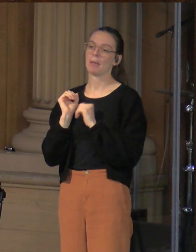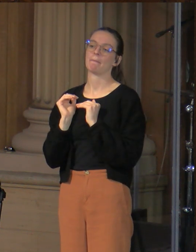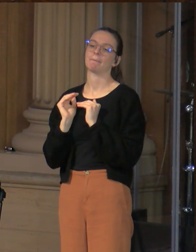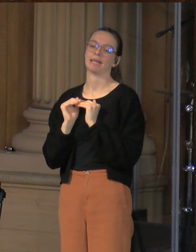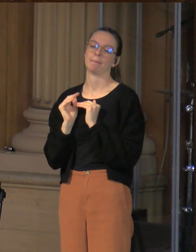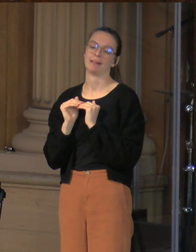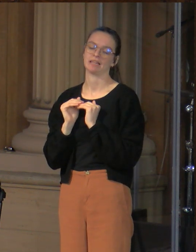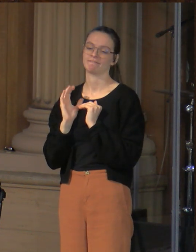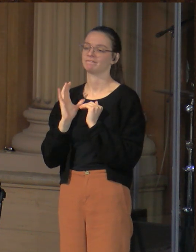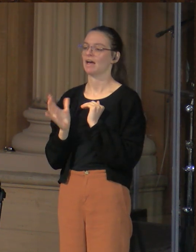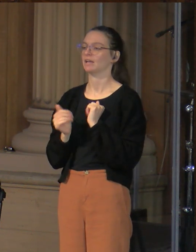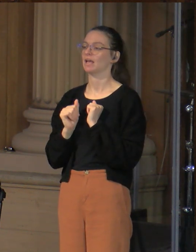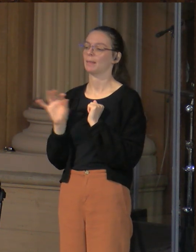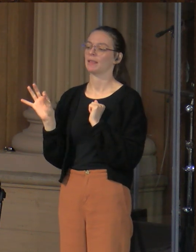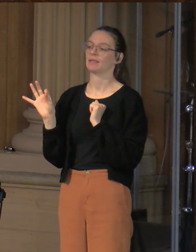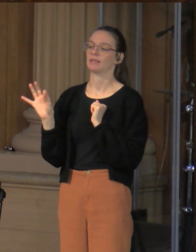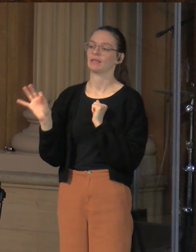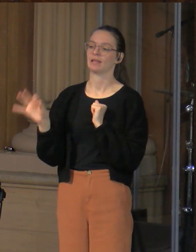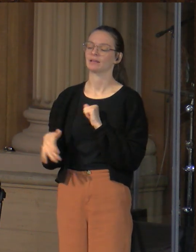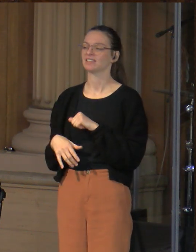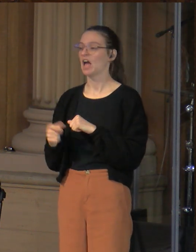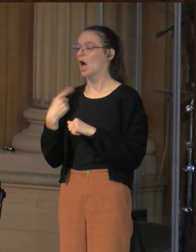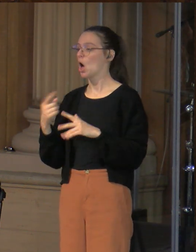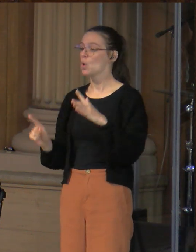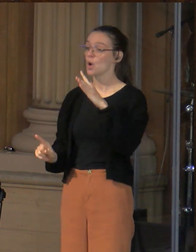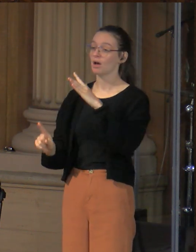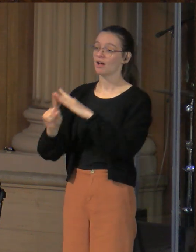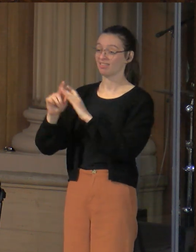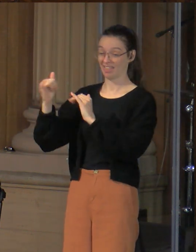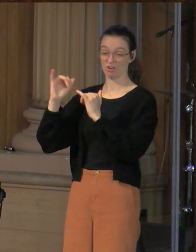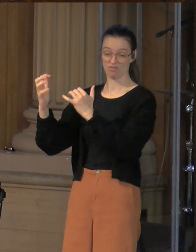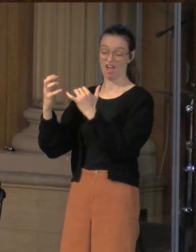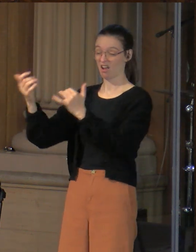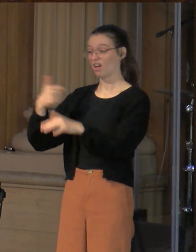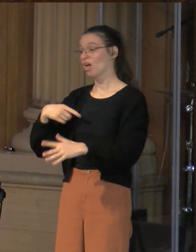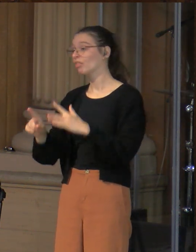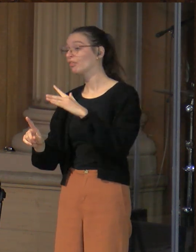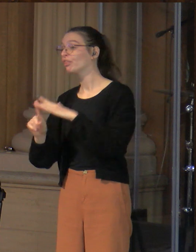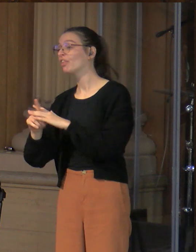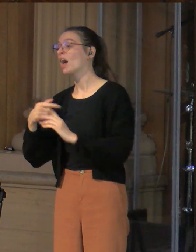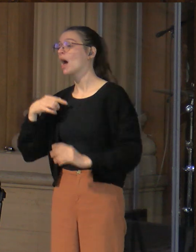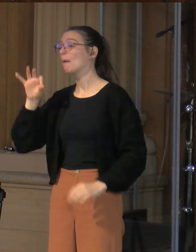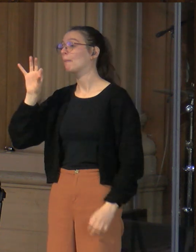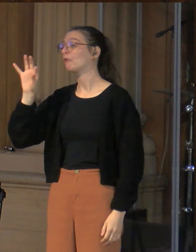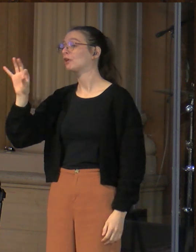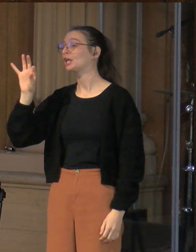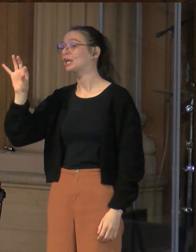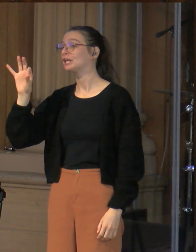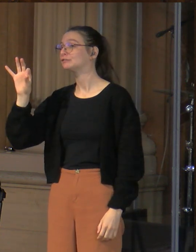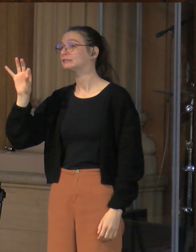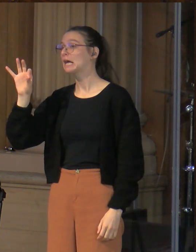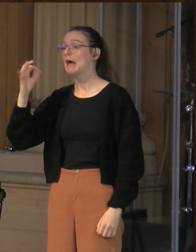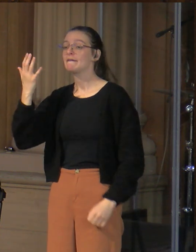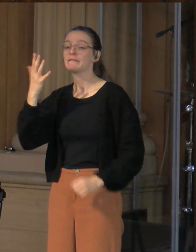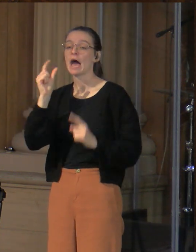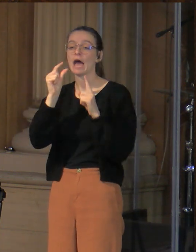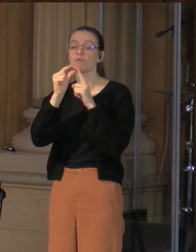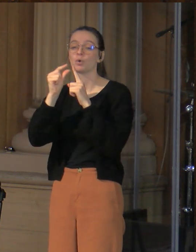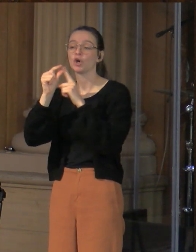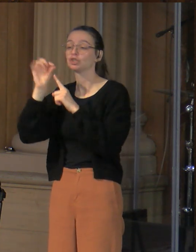I'm going to go and basically phone it in. I'll just walk into that crowd of Ninevites, and I'm going to preach what in the original was a five-word sermon and say, yet